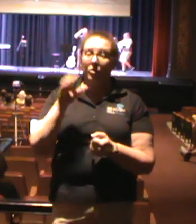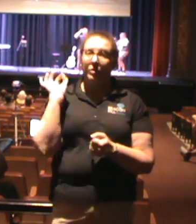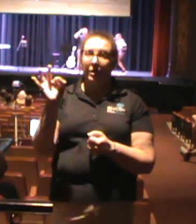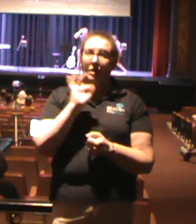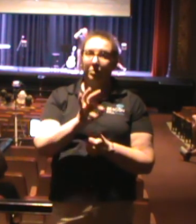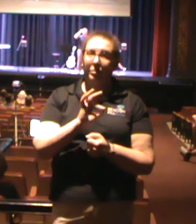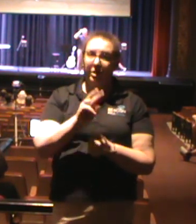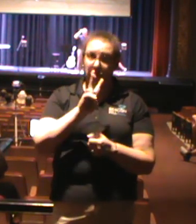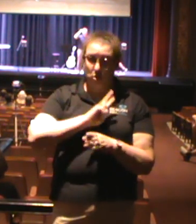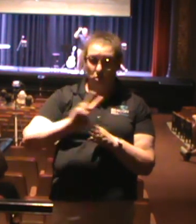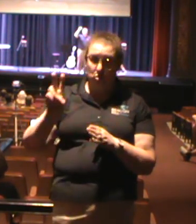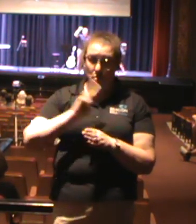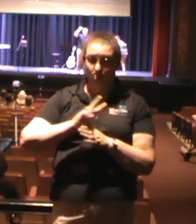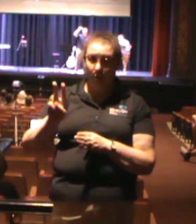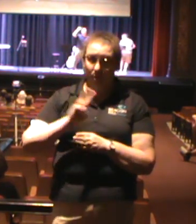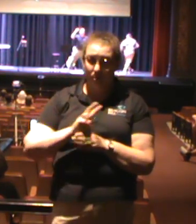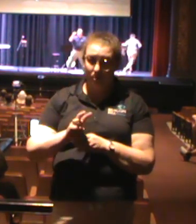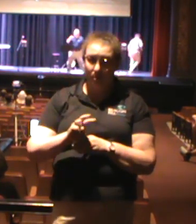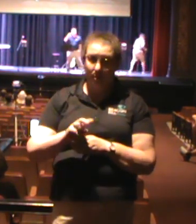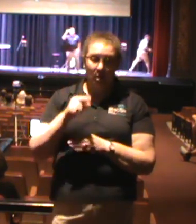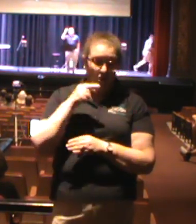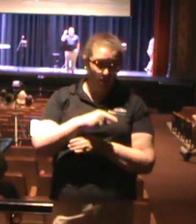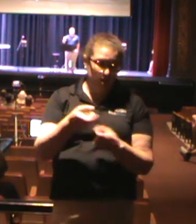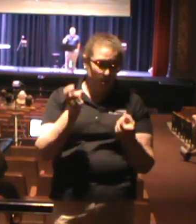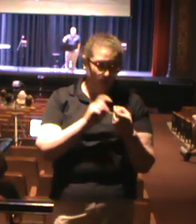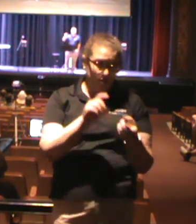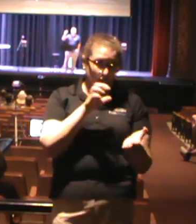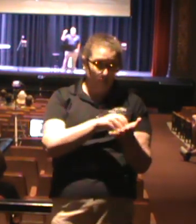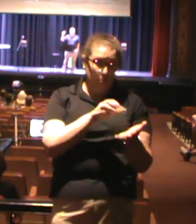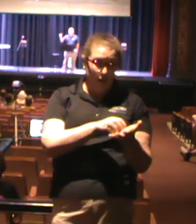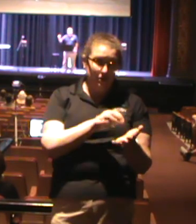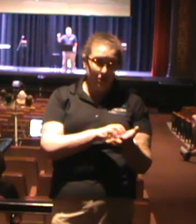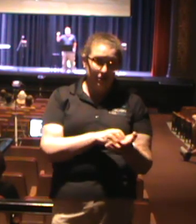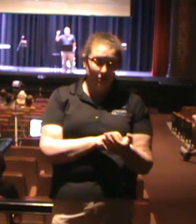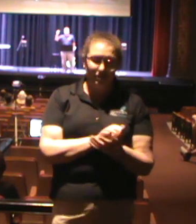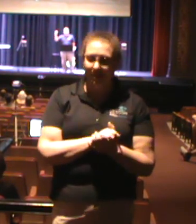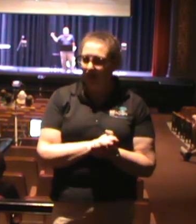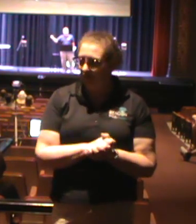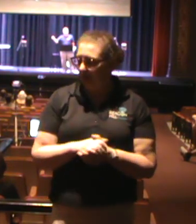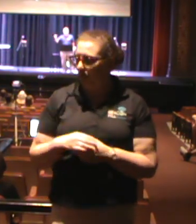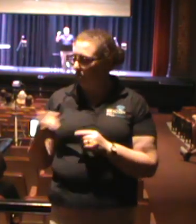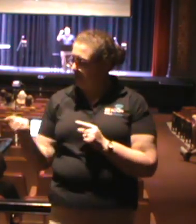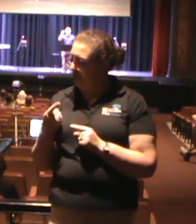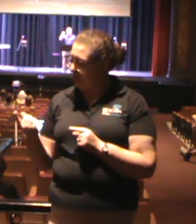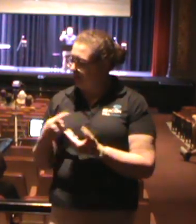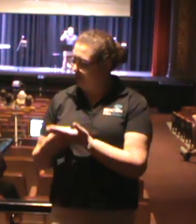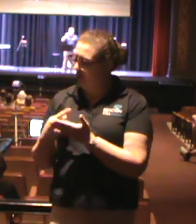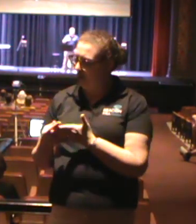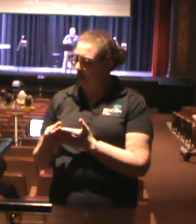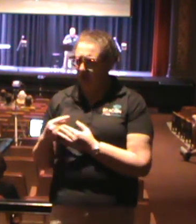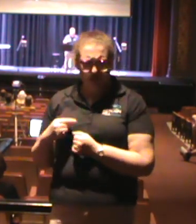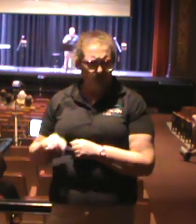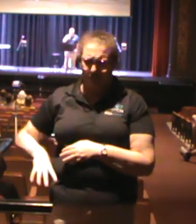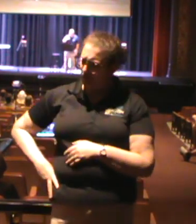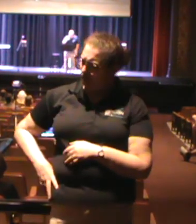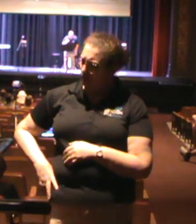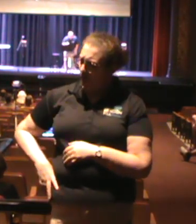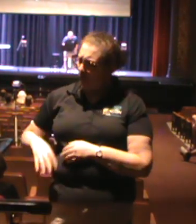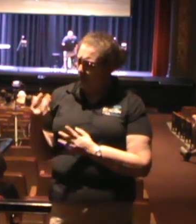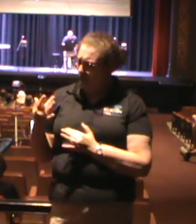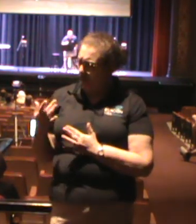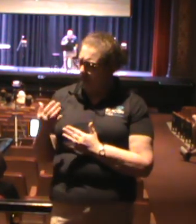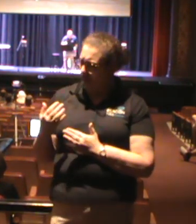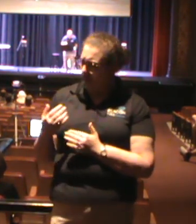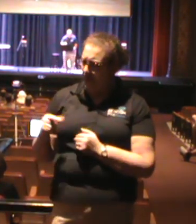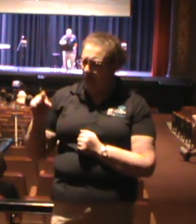Nigel was sitting there like, Are you kidding me? This is the exact passage that I am preaching in two weeks that God is referencing here